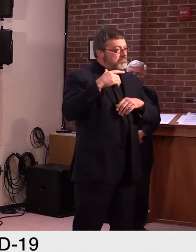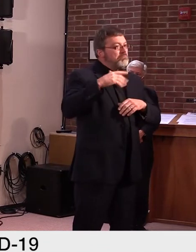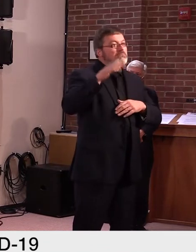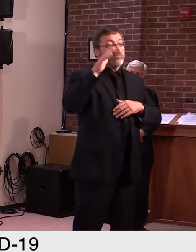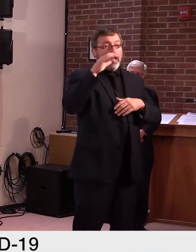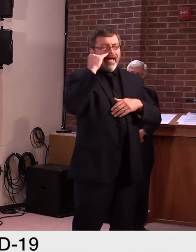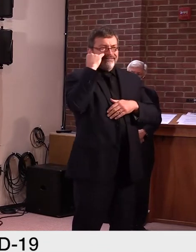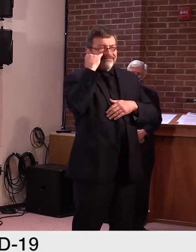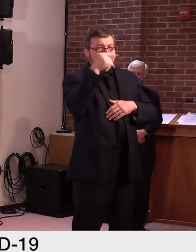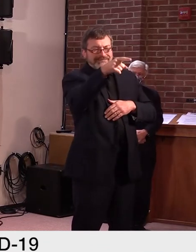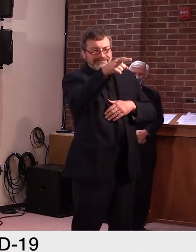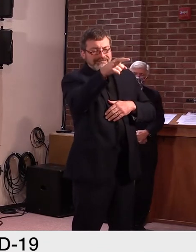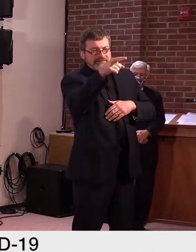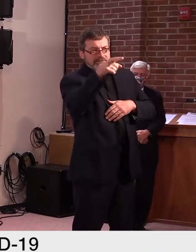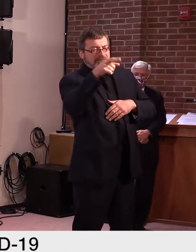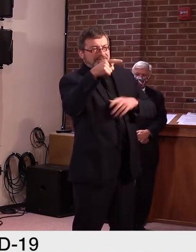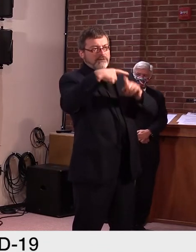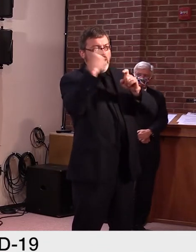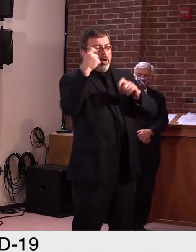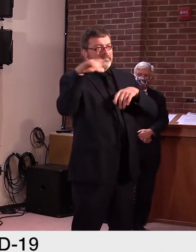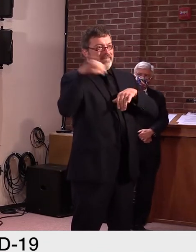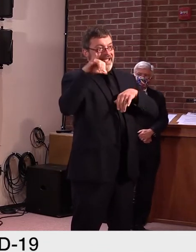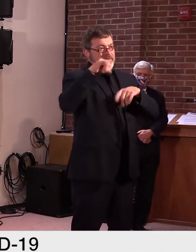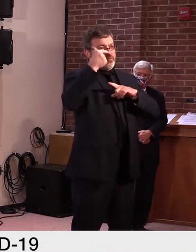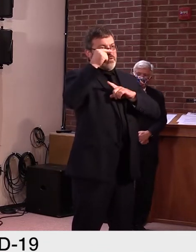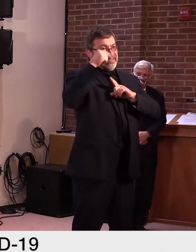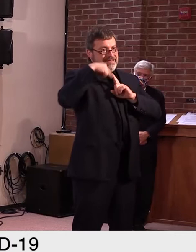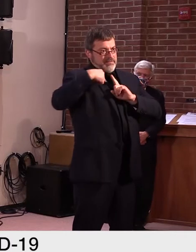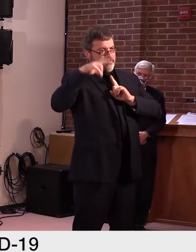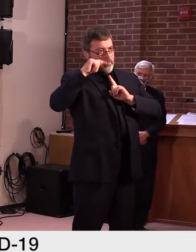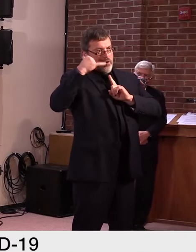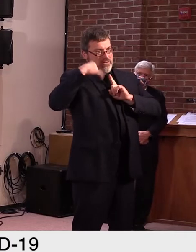as our limits on dining and gathering size.